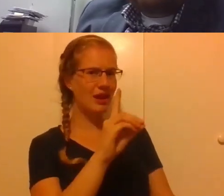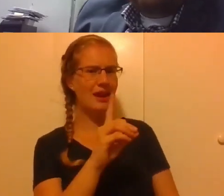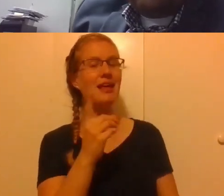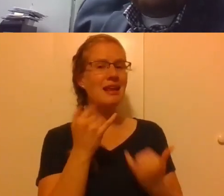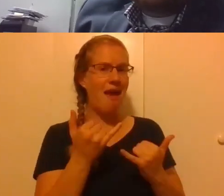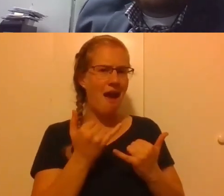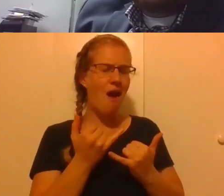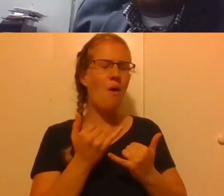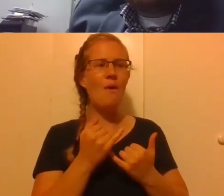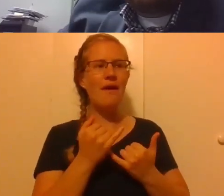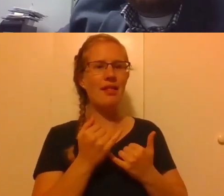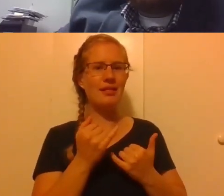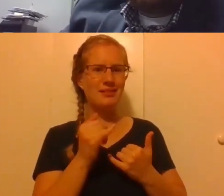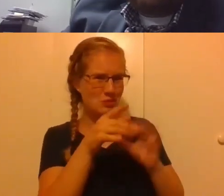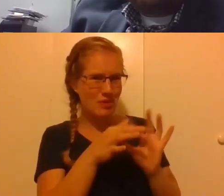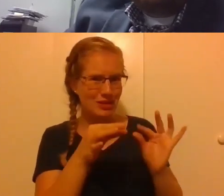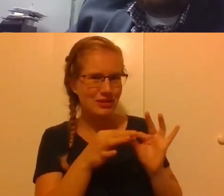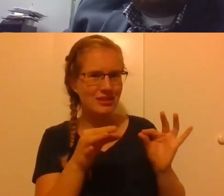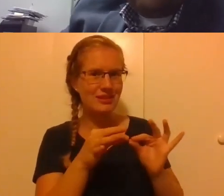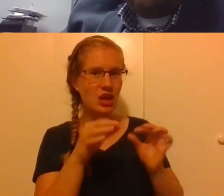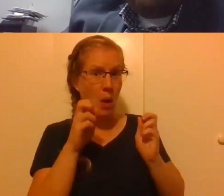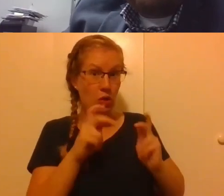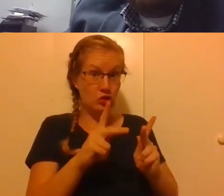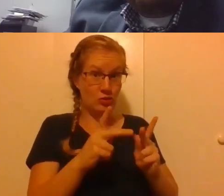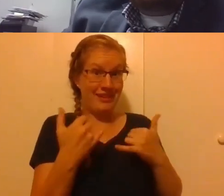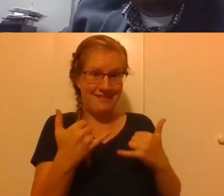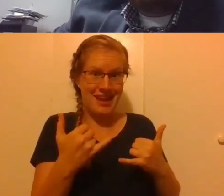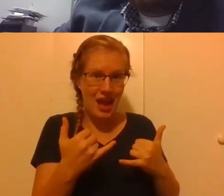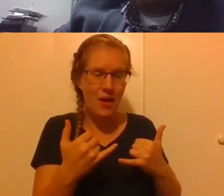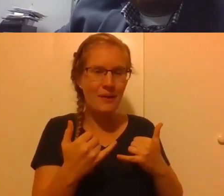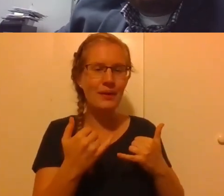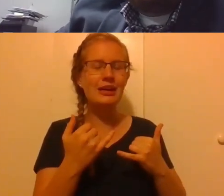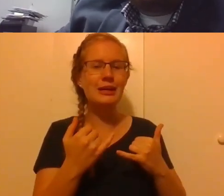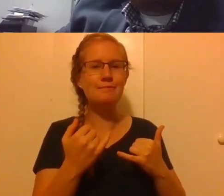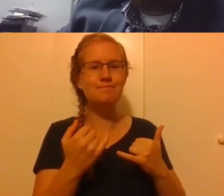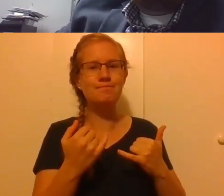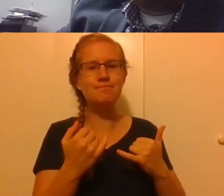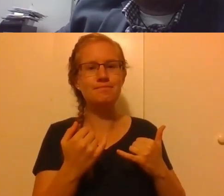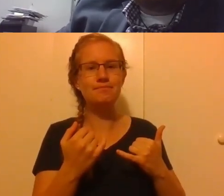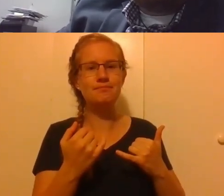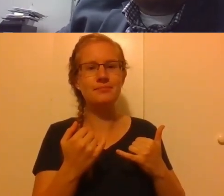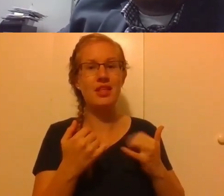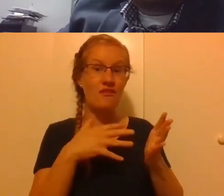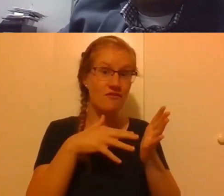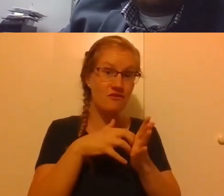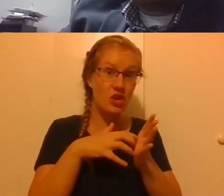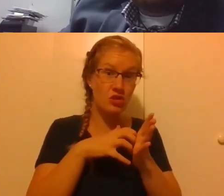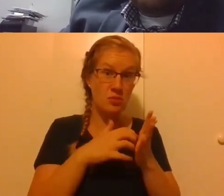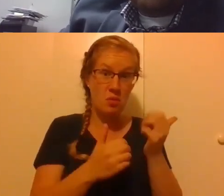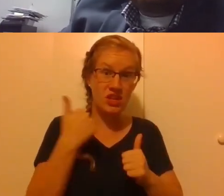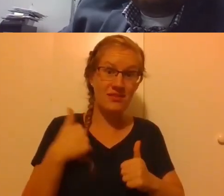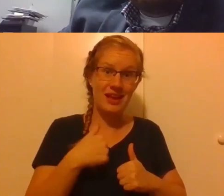I mean, in a certain way that is, as you said, the, the opportunity of now in terms of, um, the, the vulnerability that most of us have